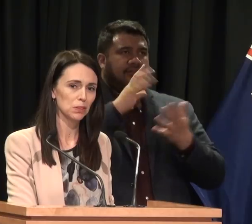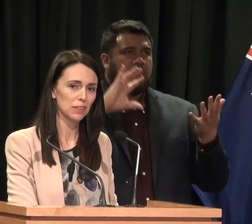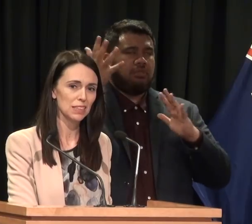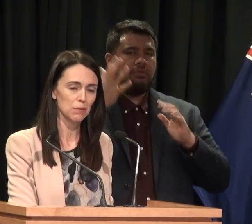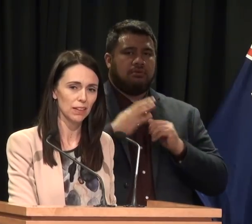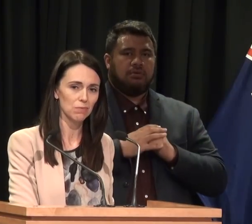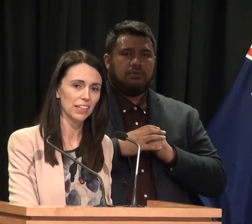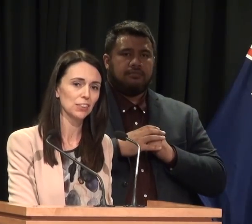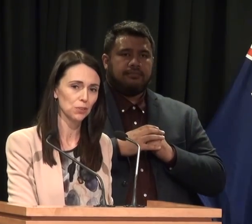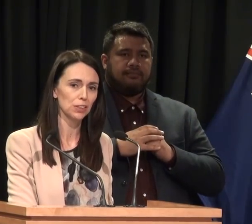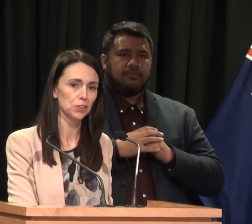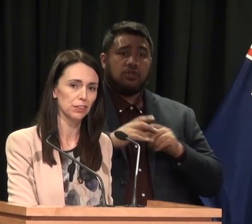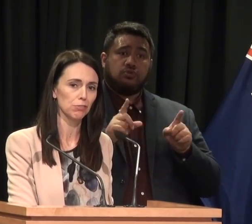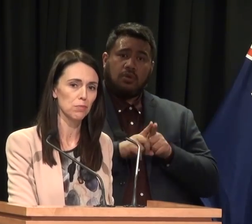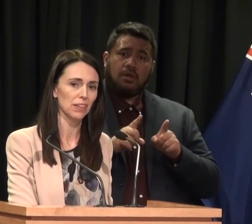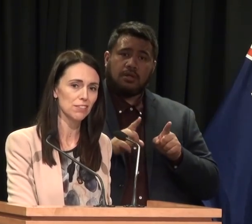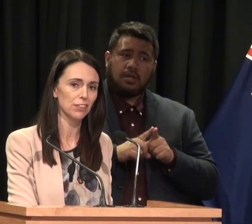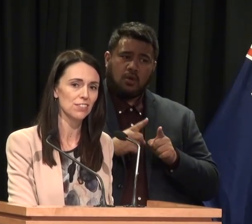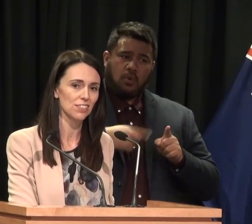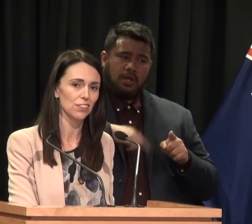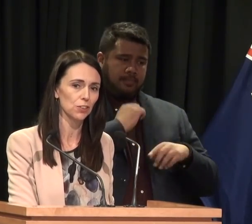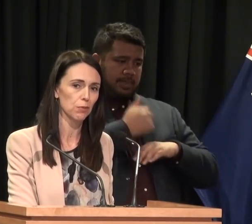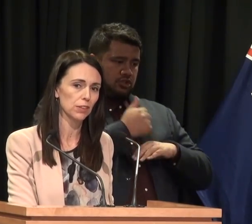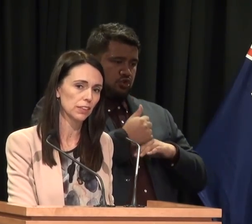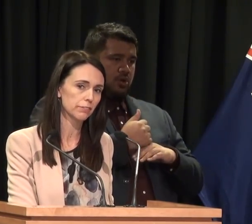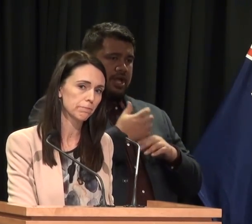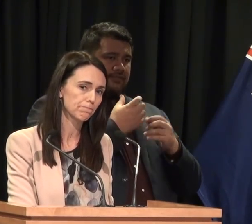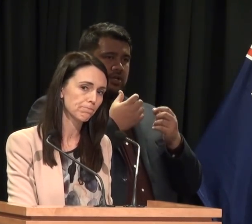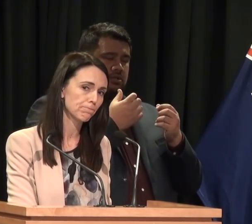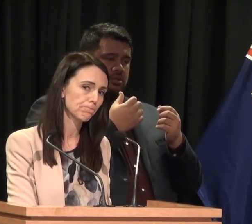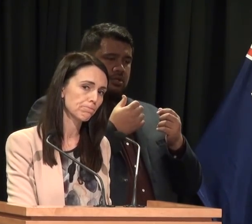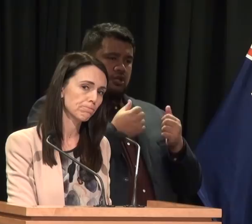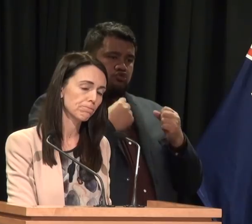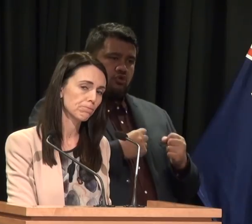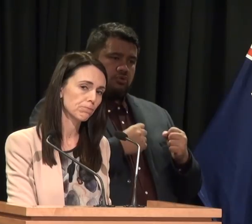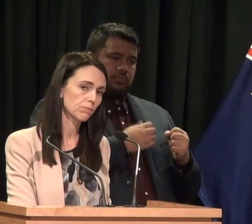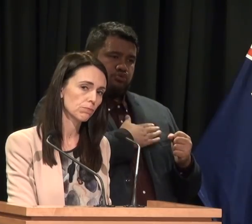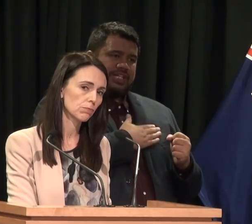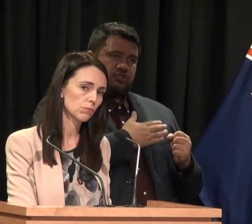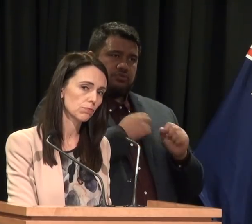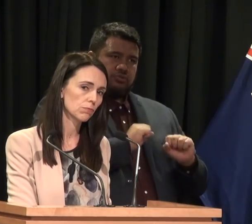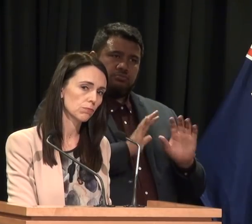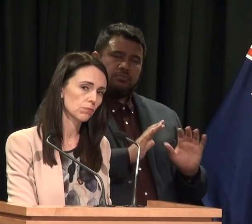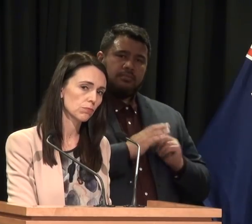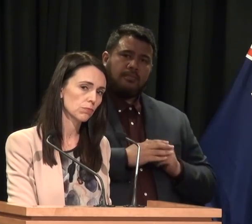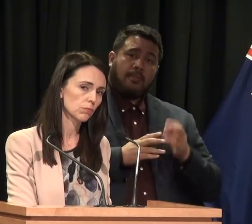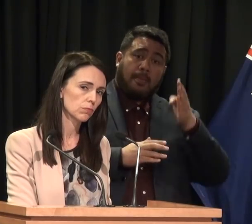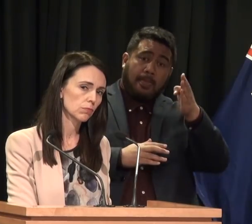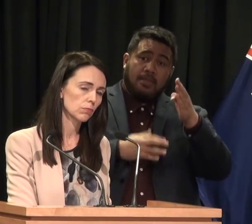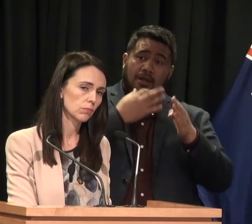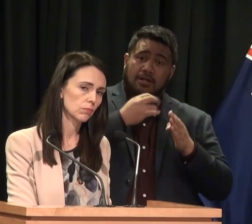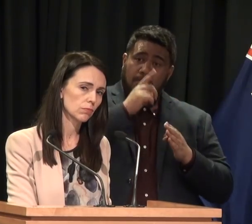has been put to me, it's about making sure that you have robust fences at the top of the cliff. On that point, though, is there a chance that the scheme will have an